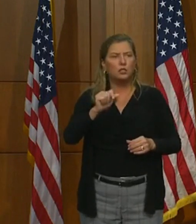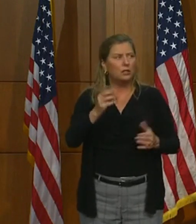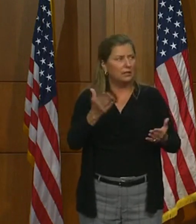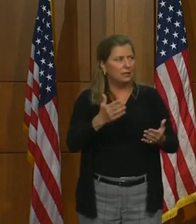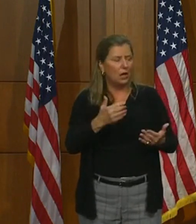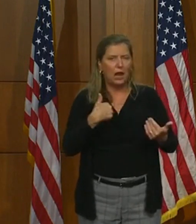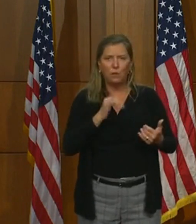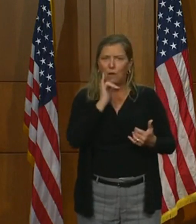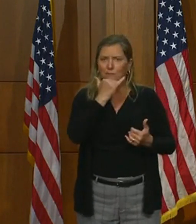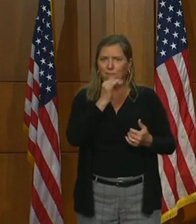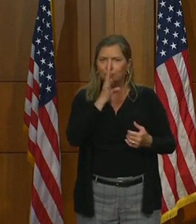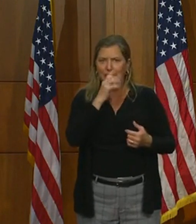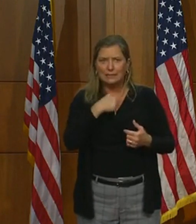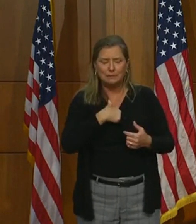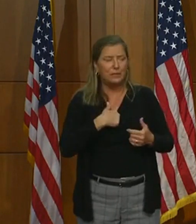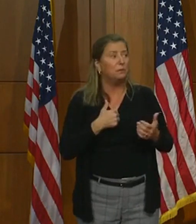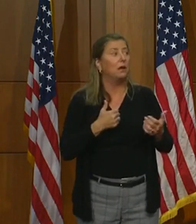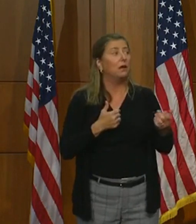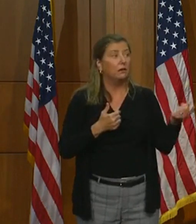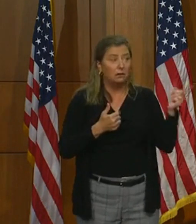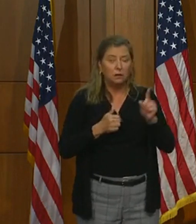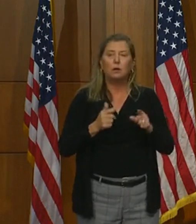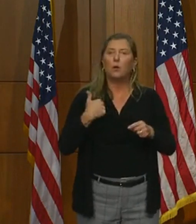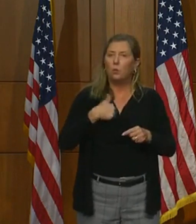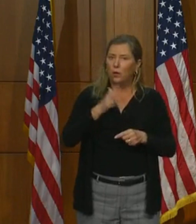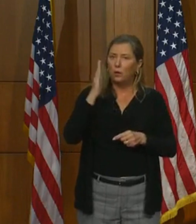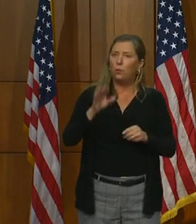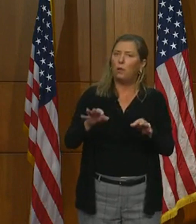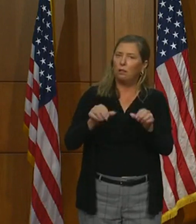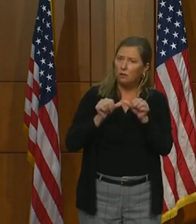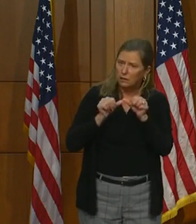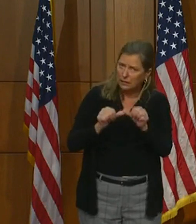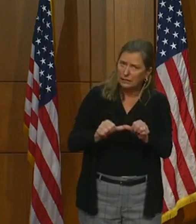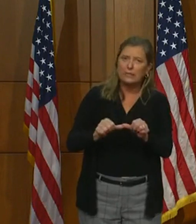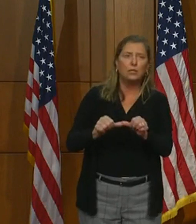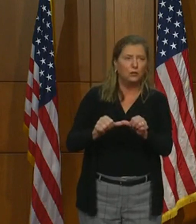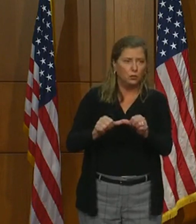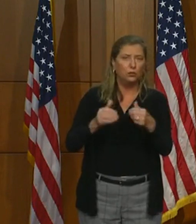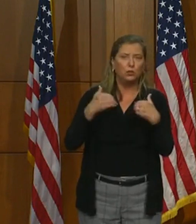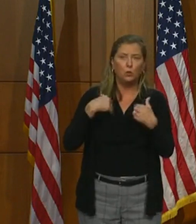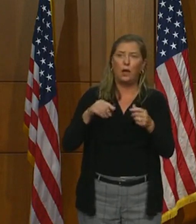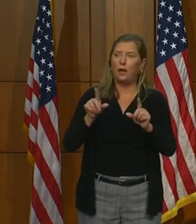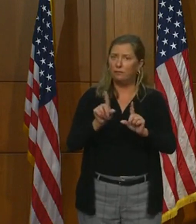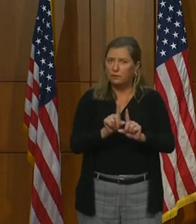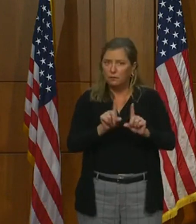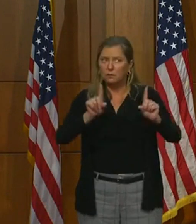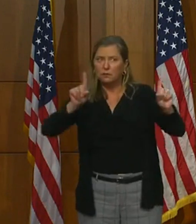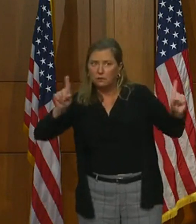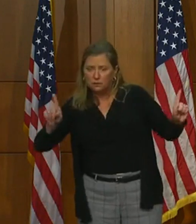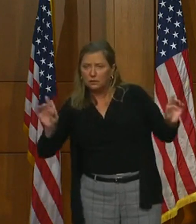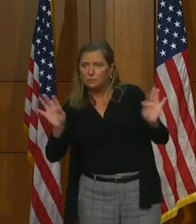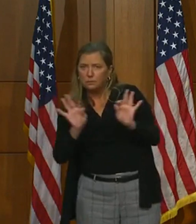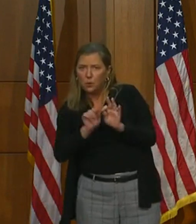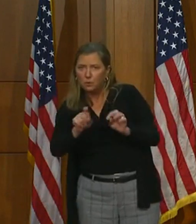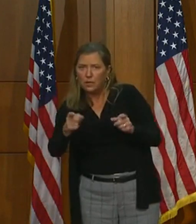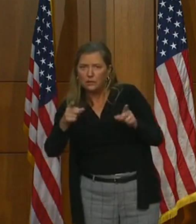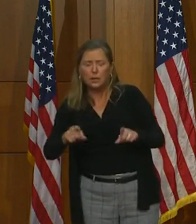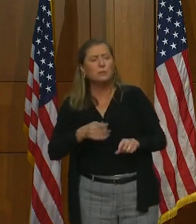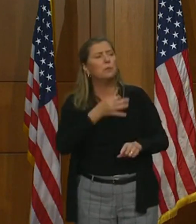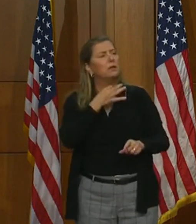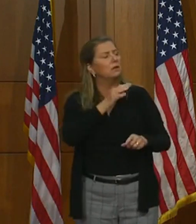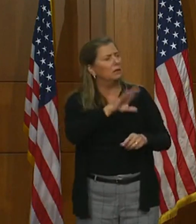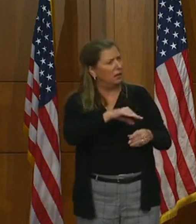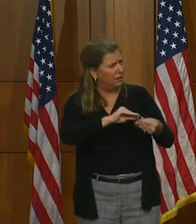to misspeak. But we'll continue to have the social distancing. And as far as the numbers,